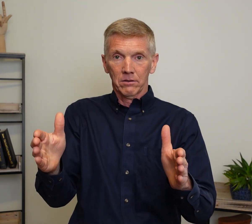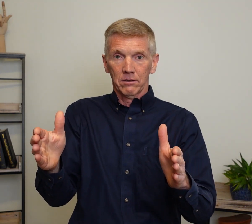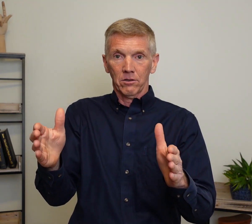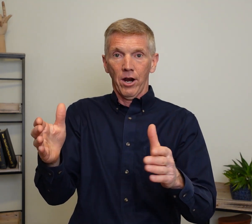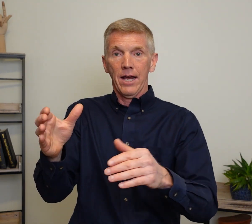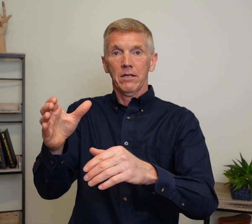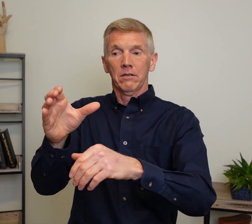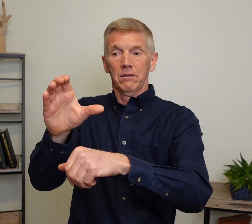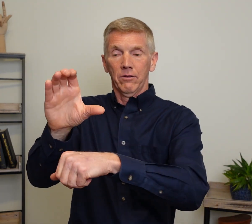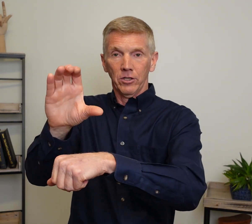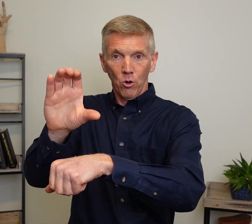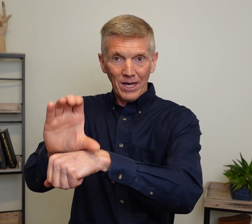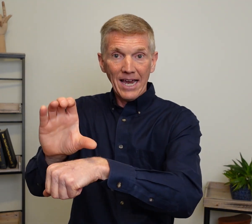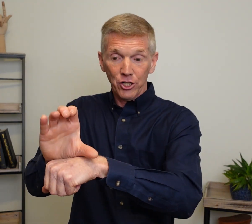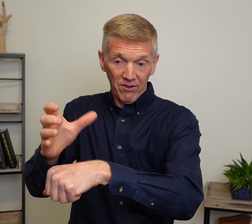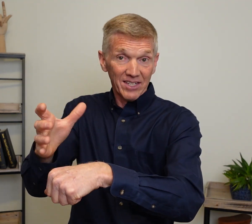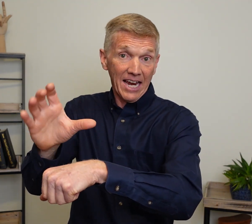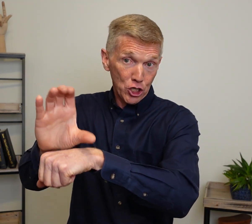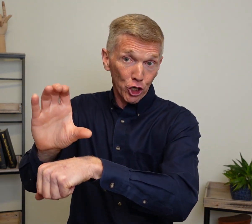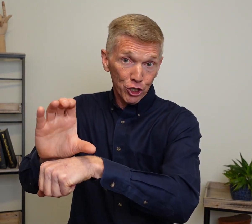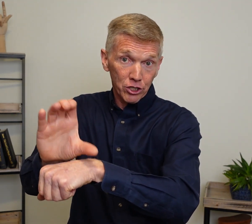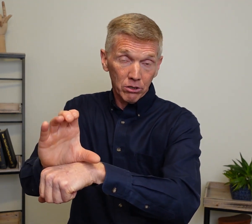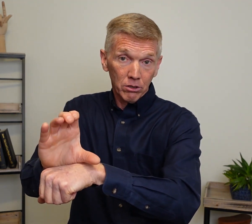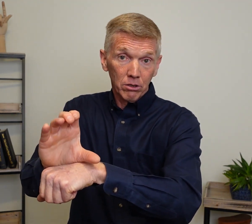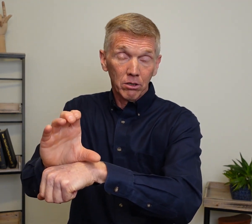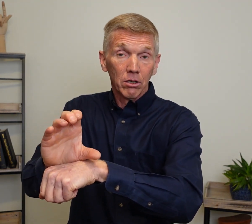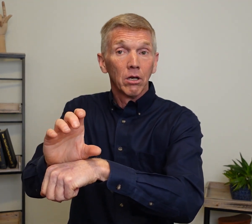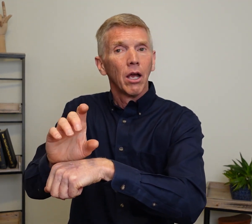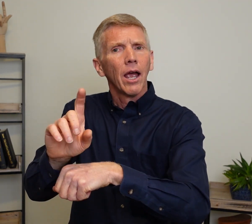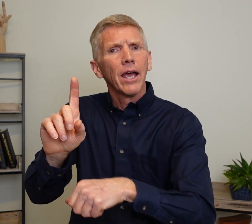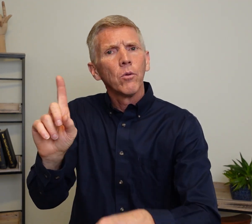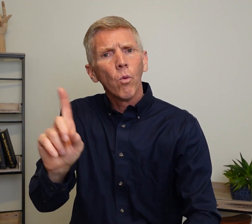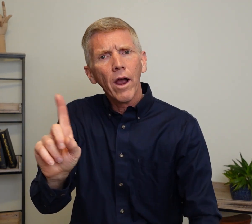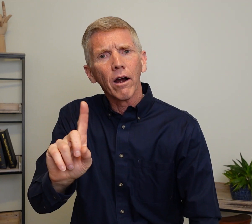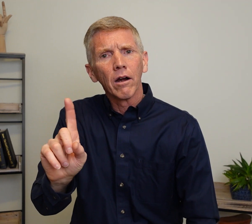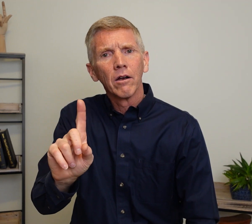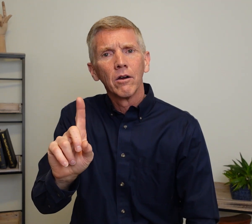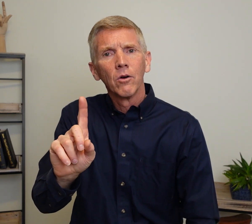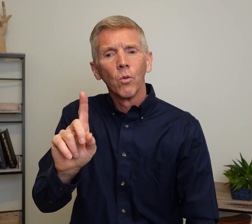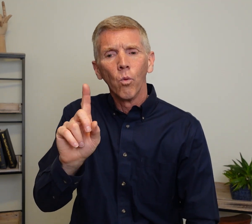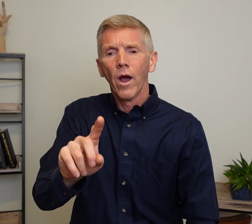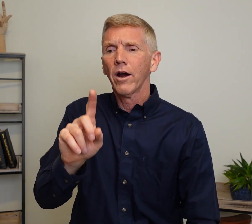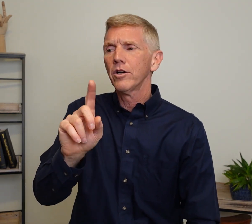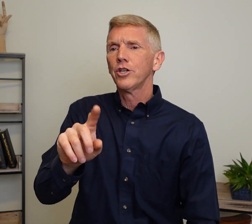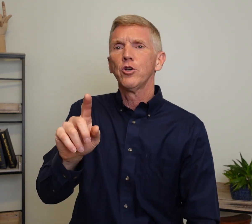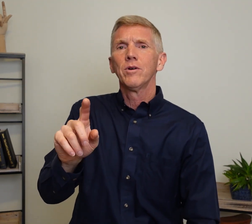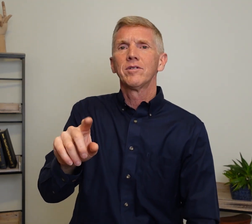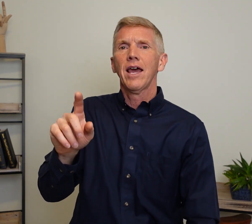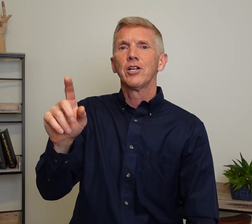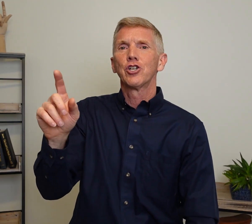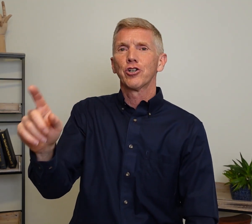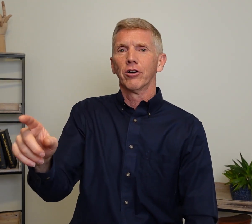Right. The location. this case church. And where. Where do you attend church?